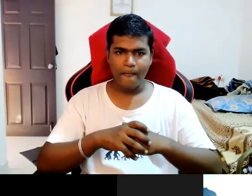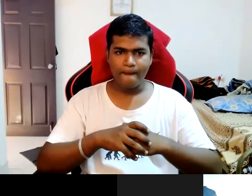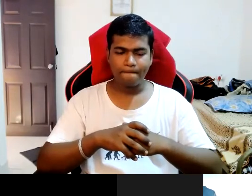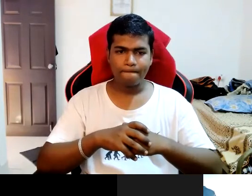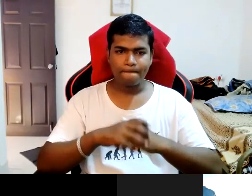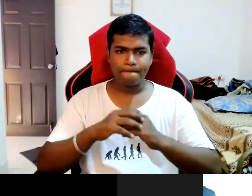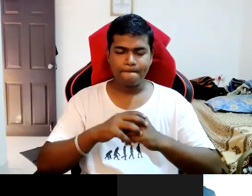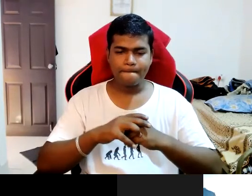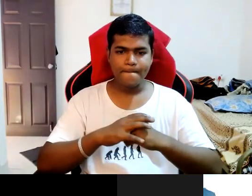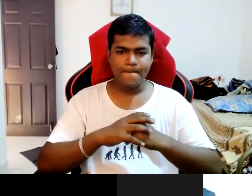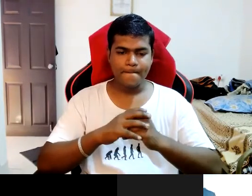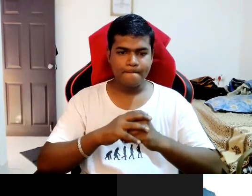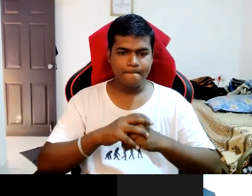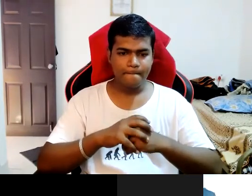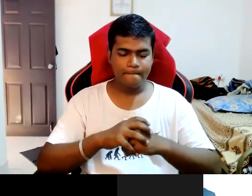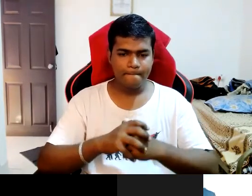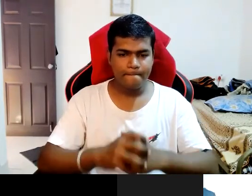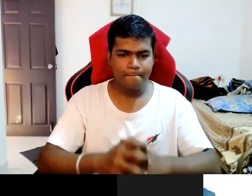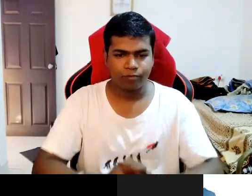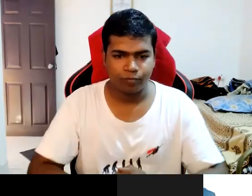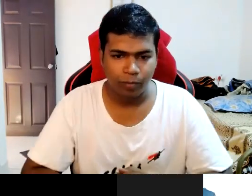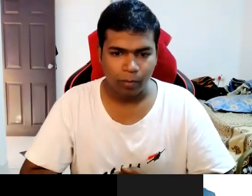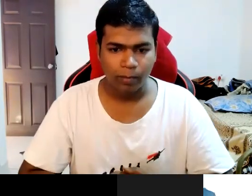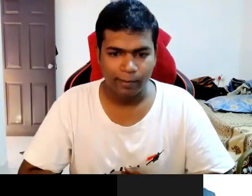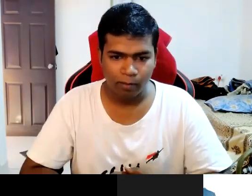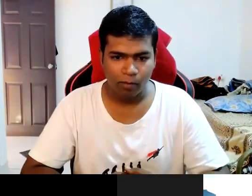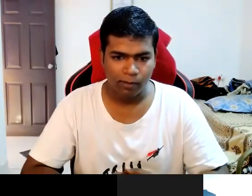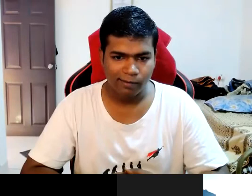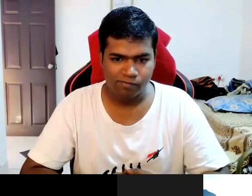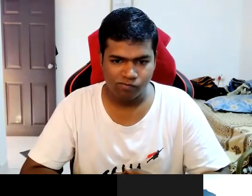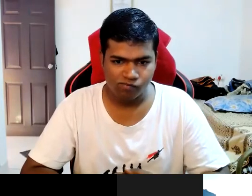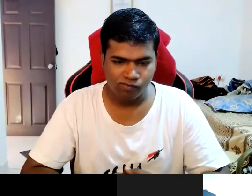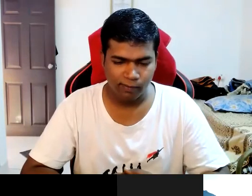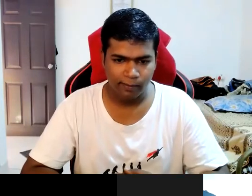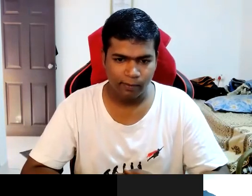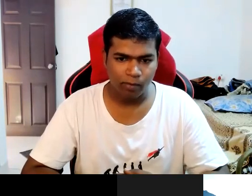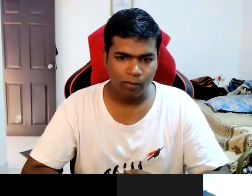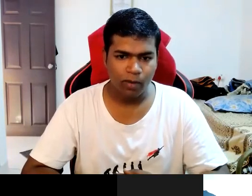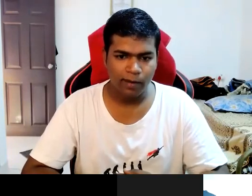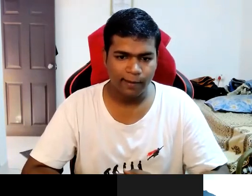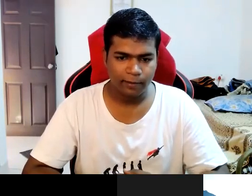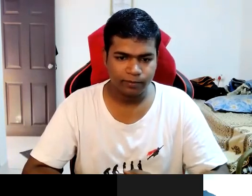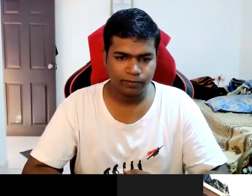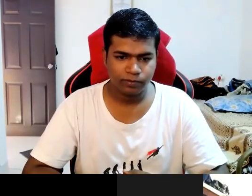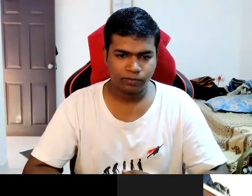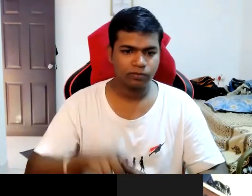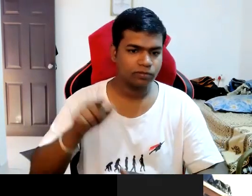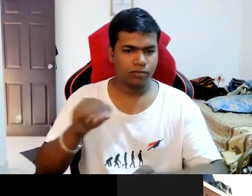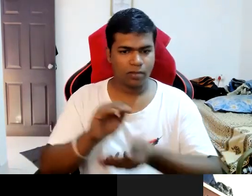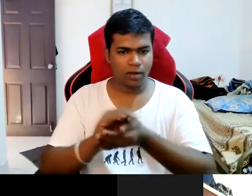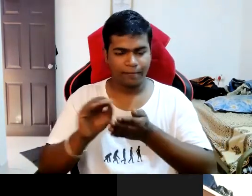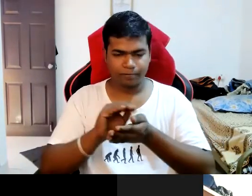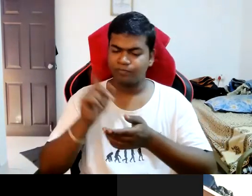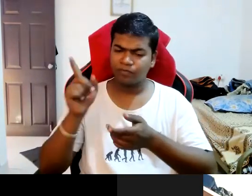yeah actually good uh because in the bangalore uh